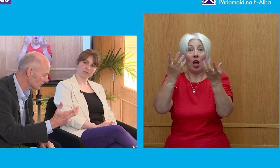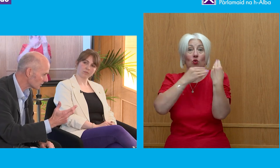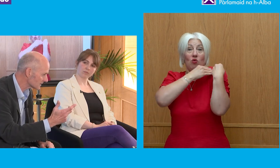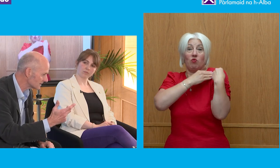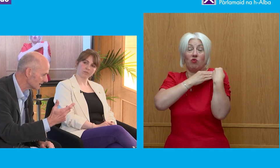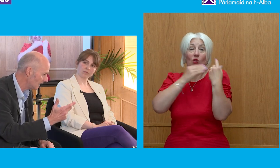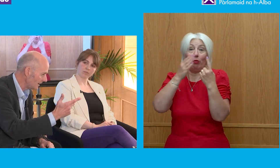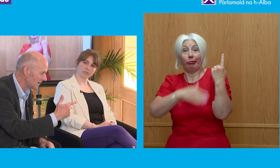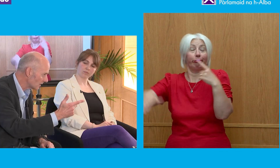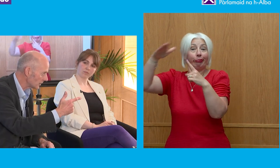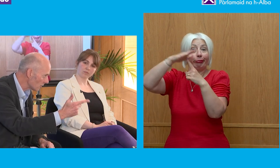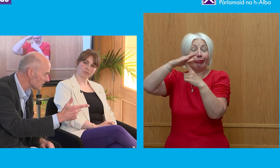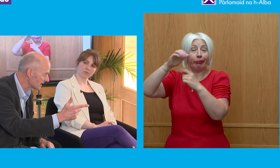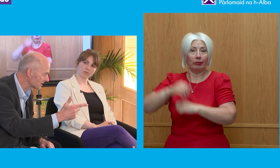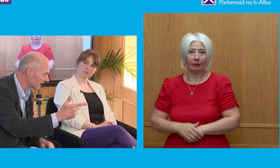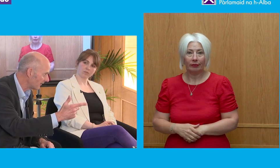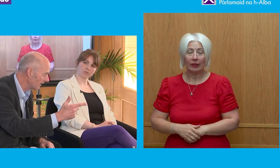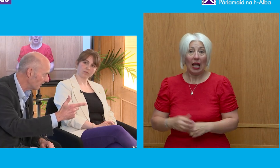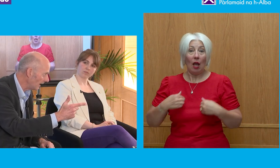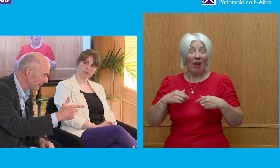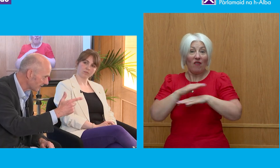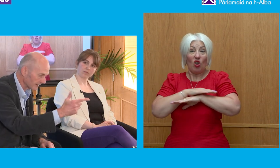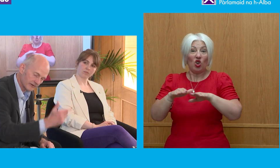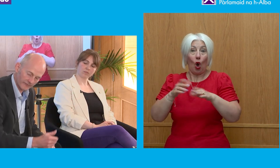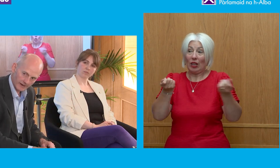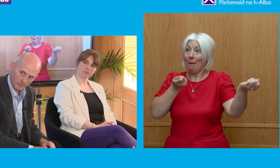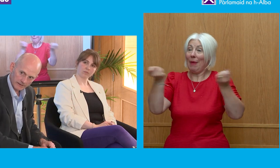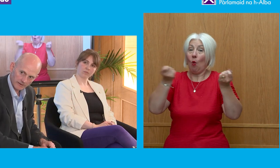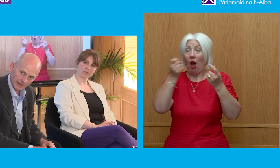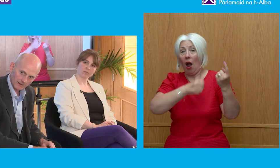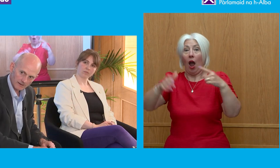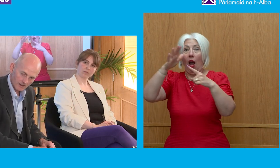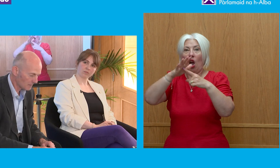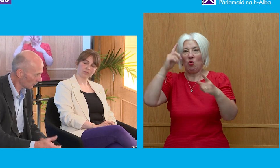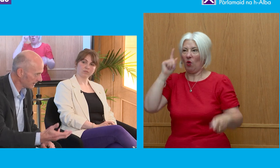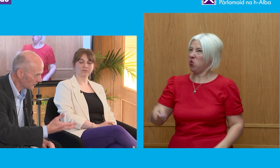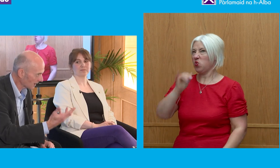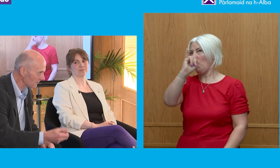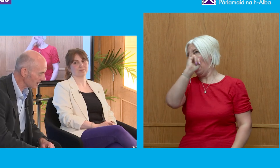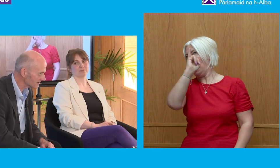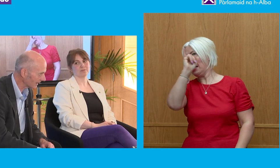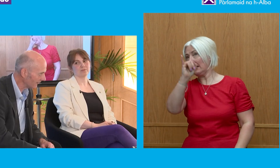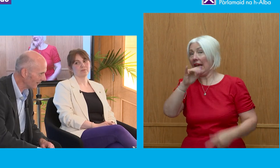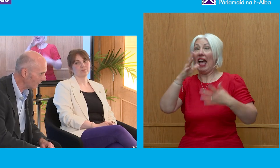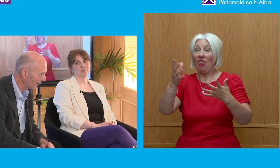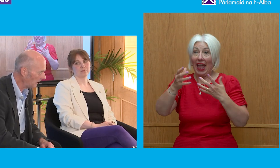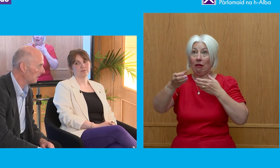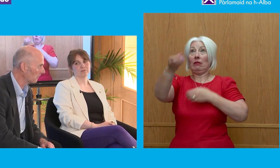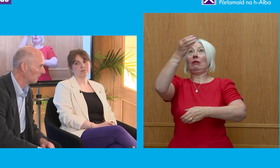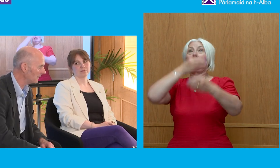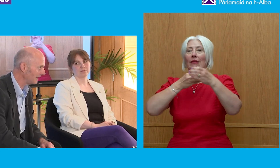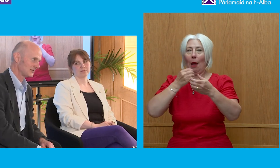conundrum, of course, is that when you're not the executive, you think this is a very bad thing. But when you become the executive,